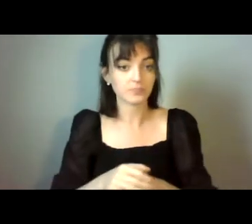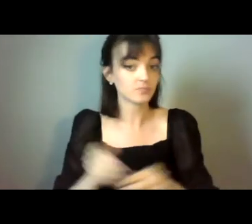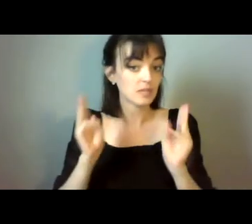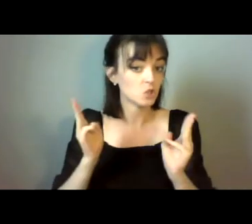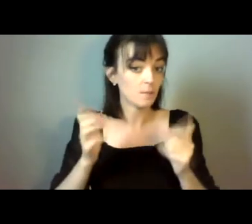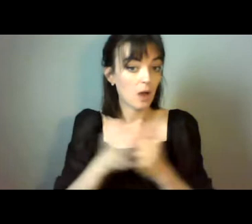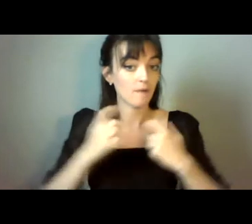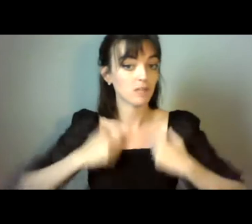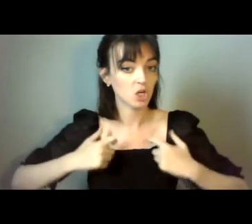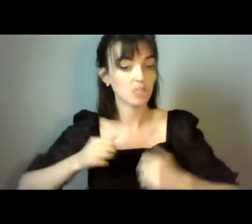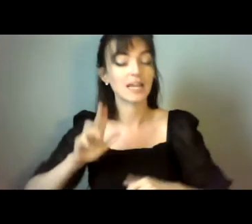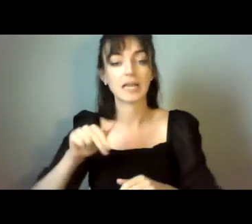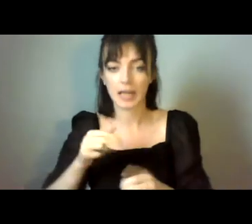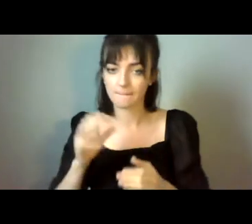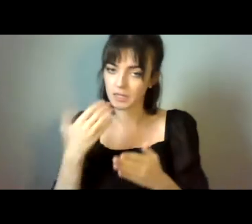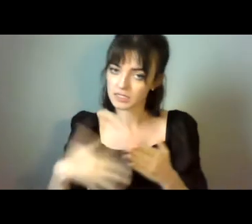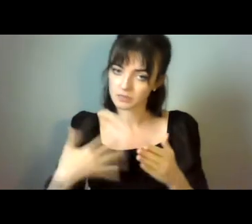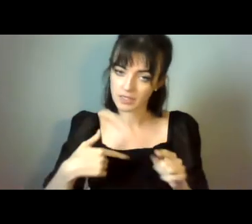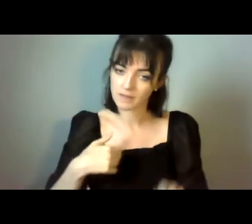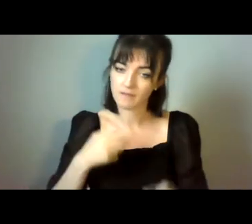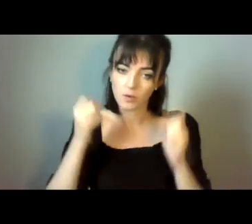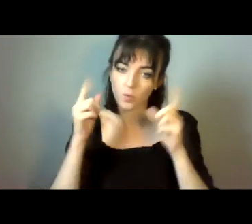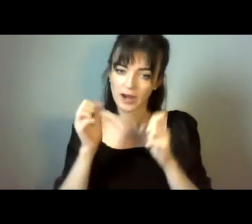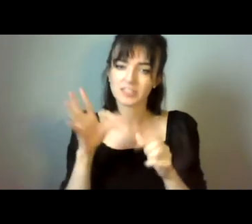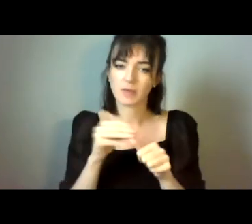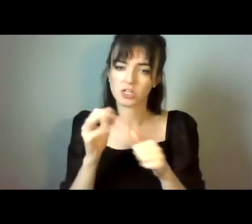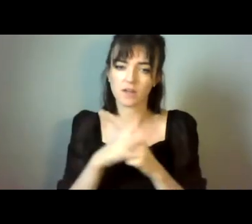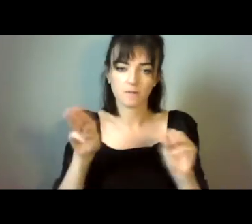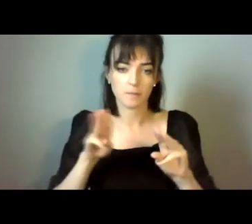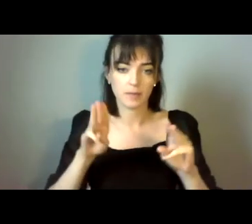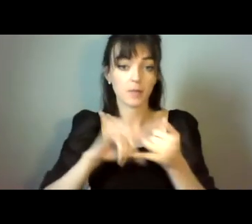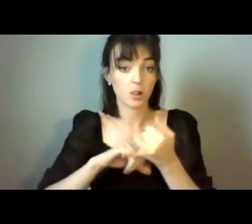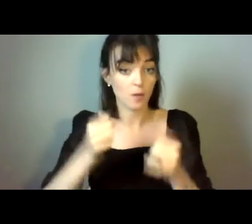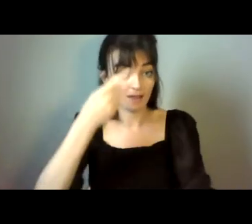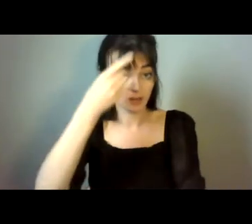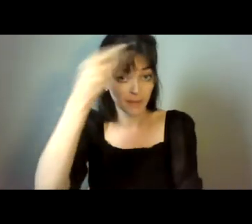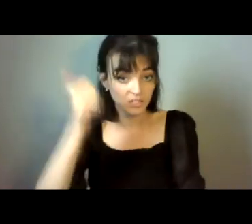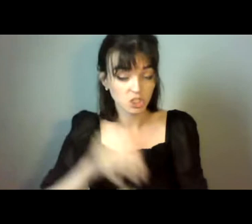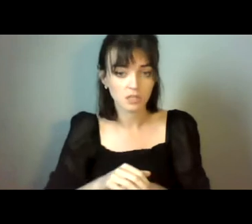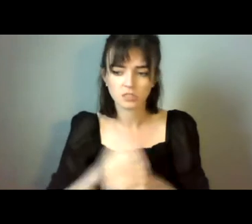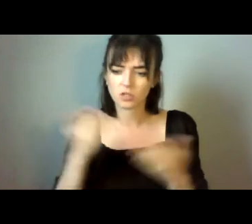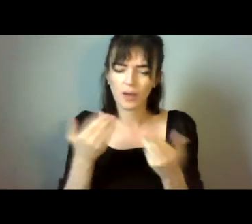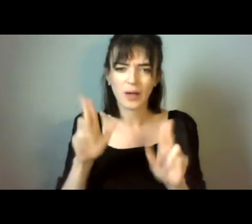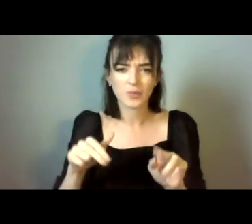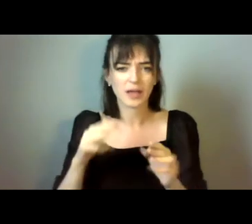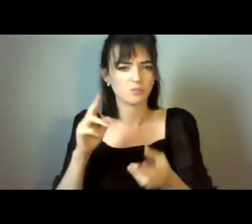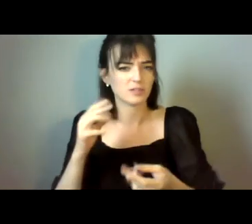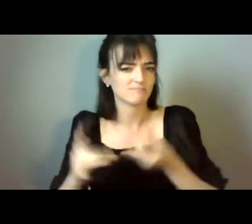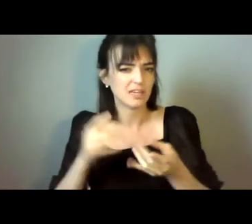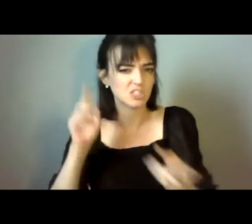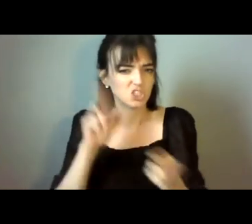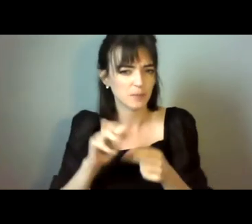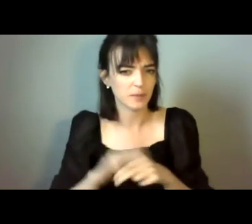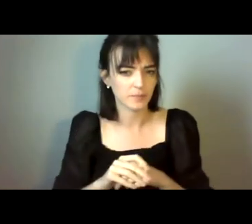extremely costly, as I'm aware of for people with dementia, and how can this be made affordable? I mean, it's important to